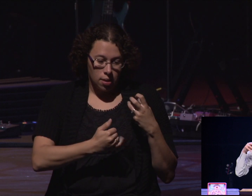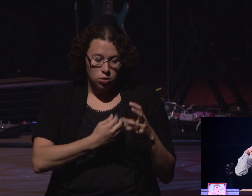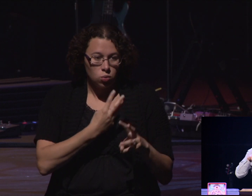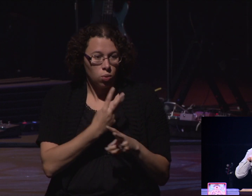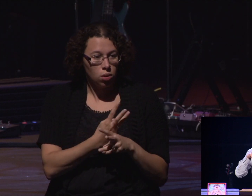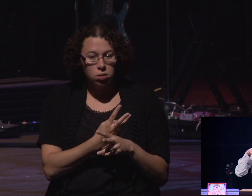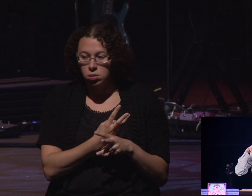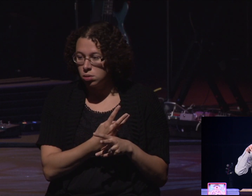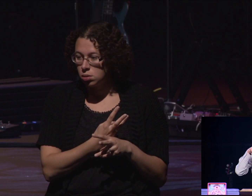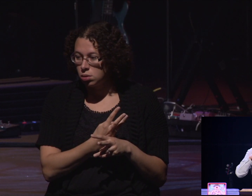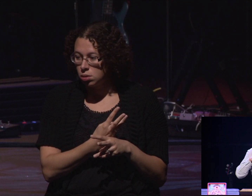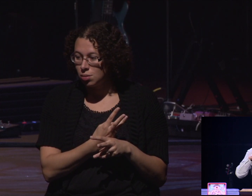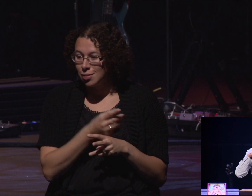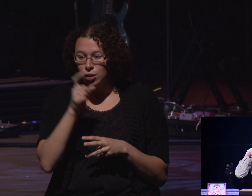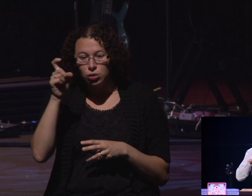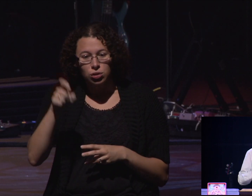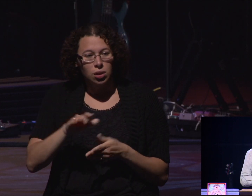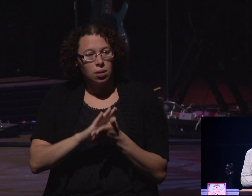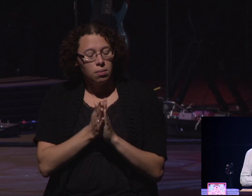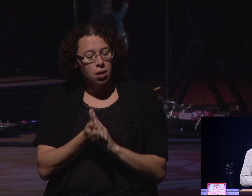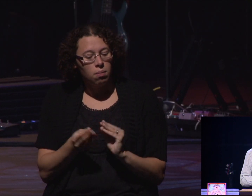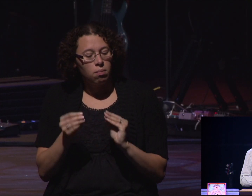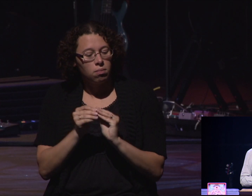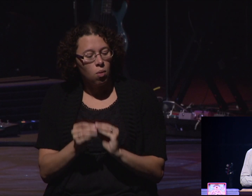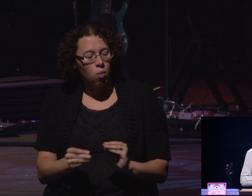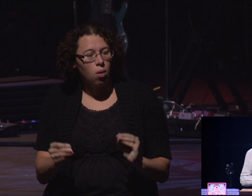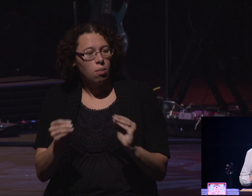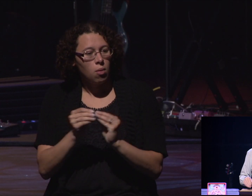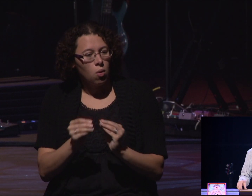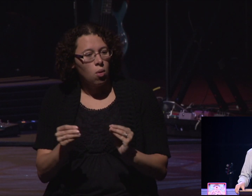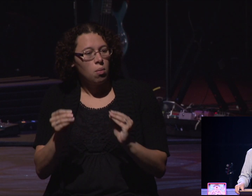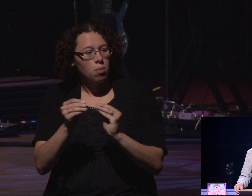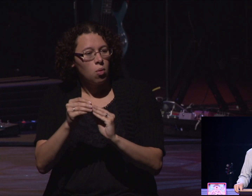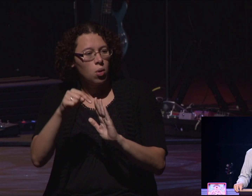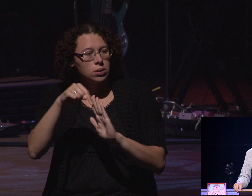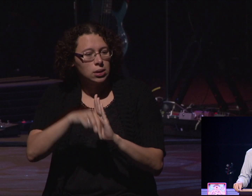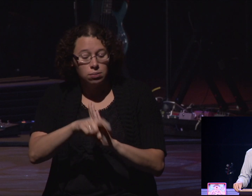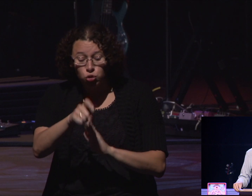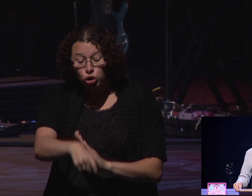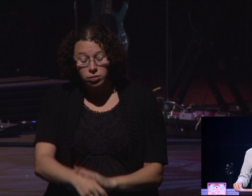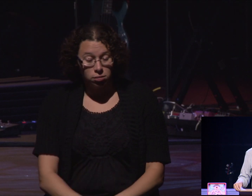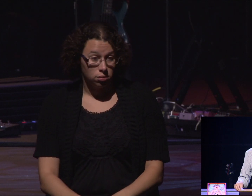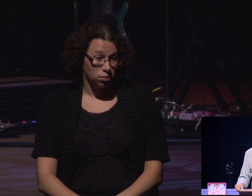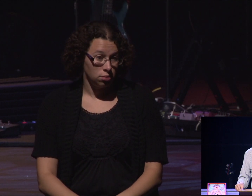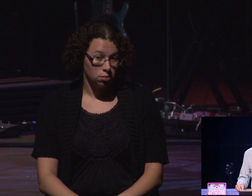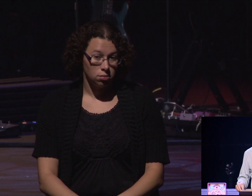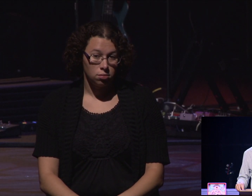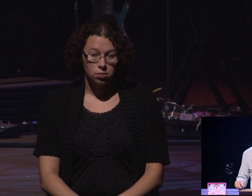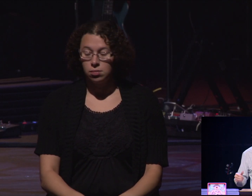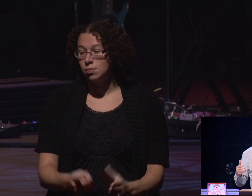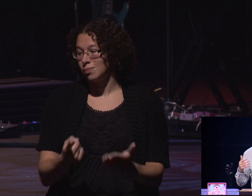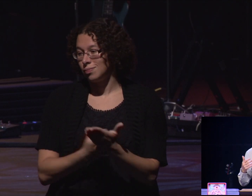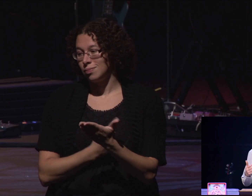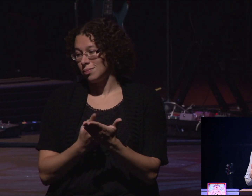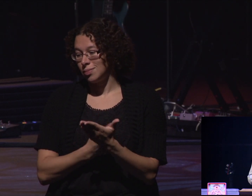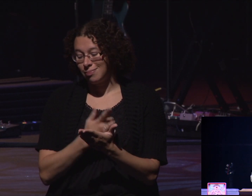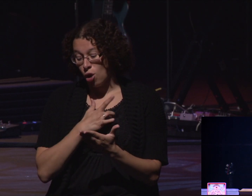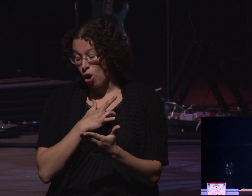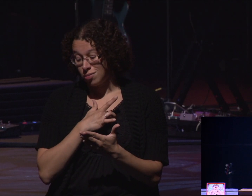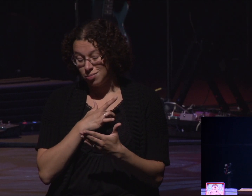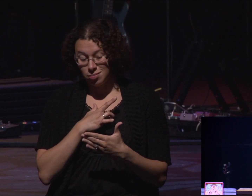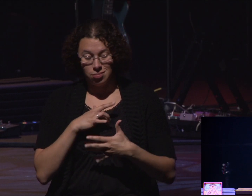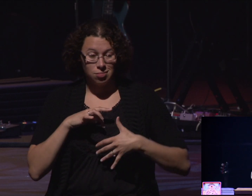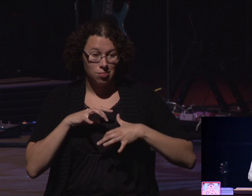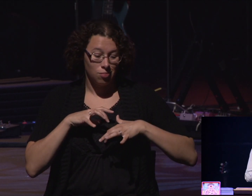growing deeper and deeper in our faith and our commitment to God. Sometimes our heart is just broken